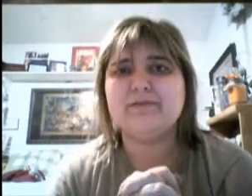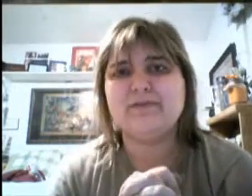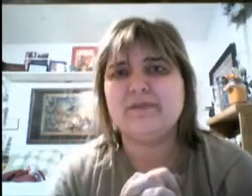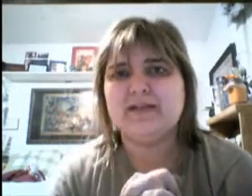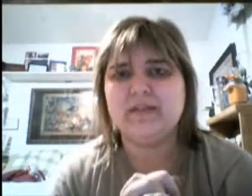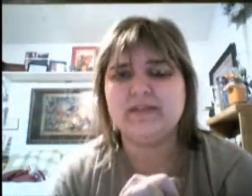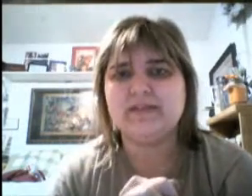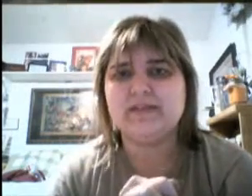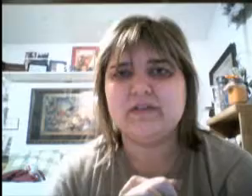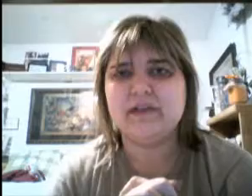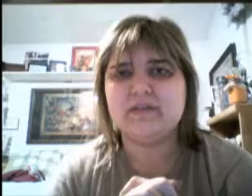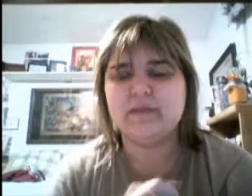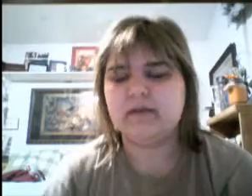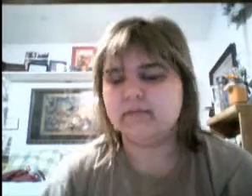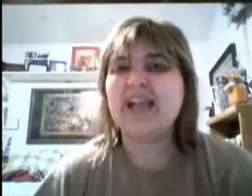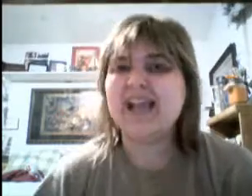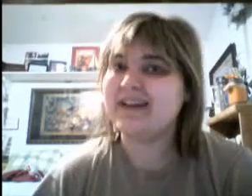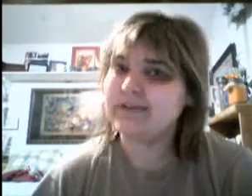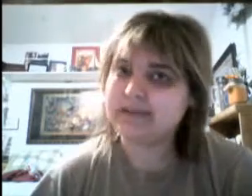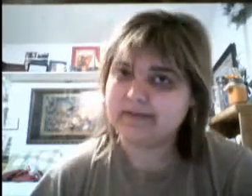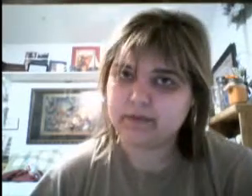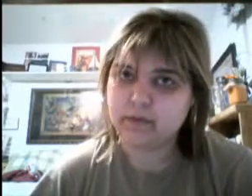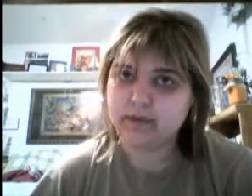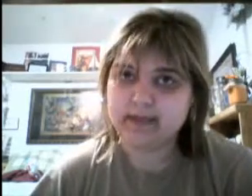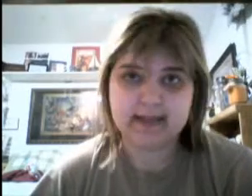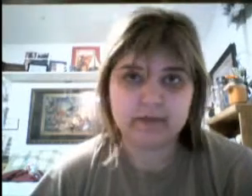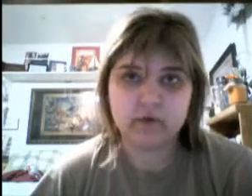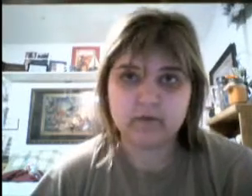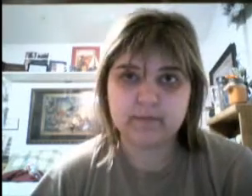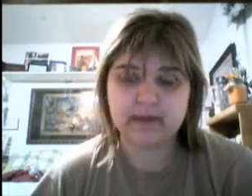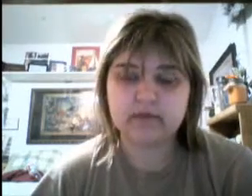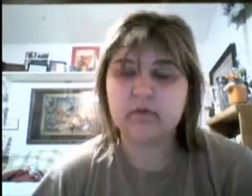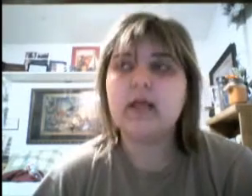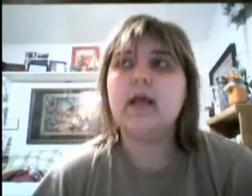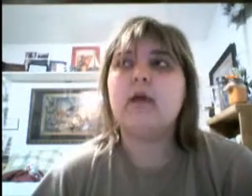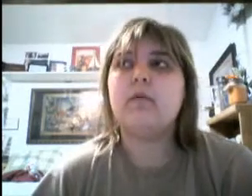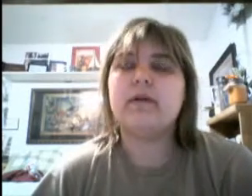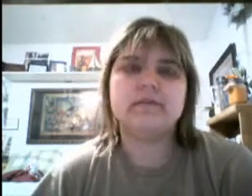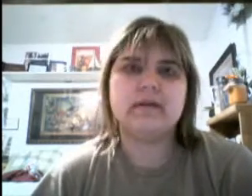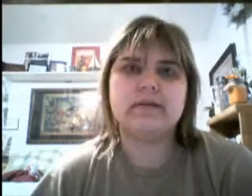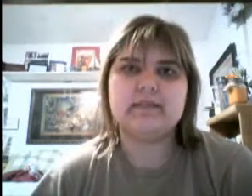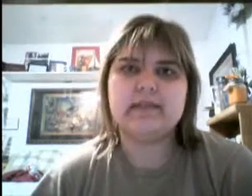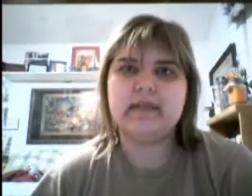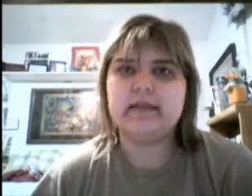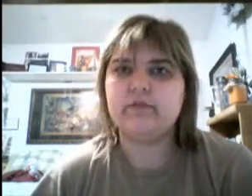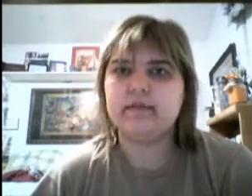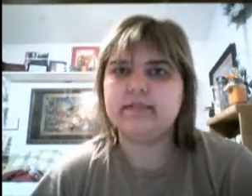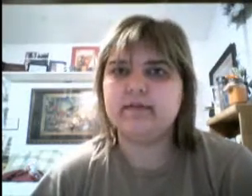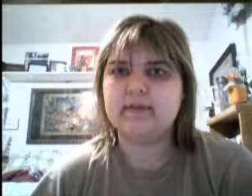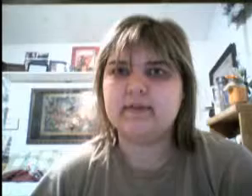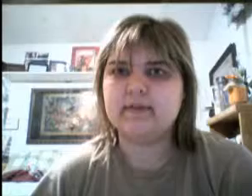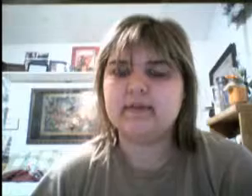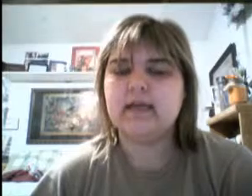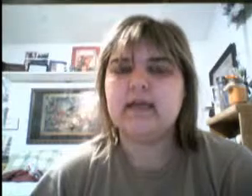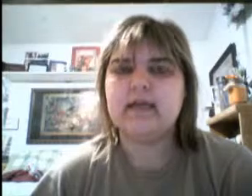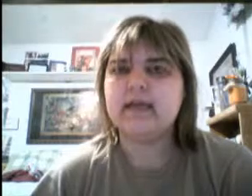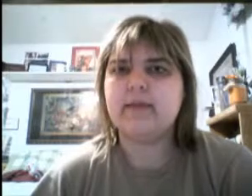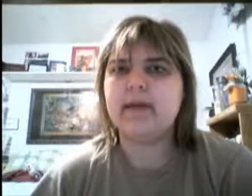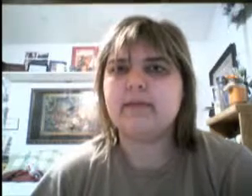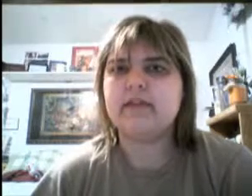those are the main things that stood out to me. And I just have to throw in, in that Marvel panel, we also got to see Chris Evans. He came out and